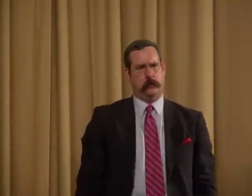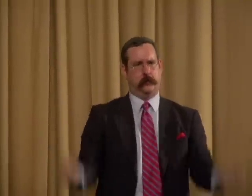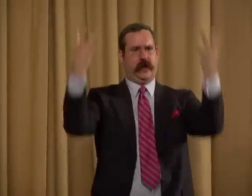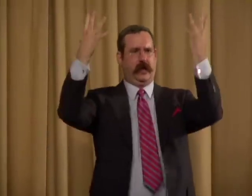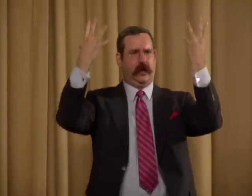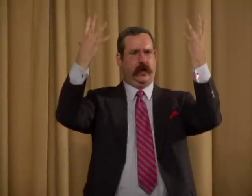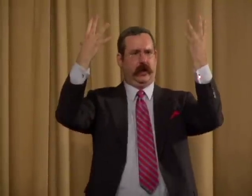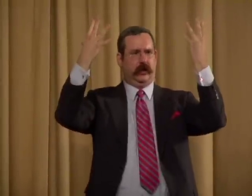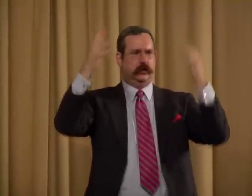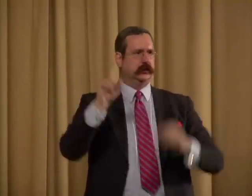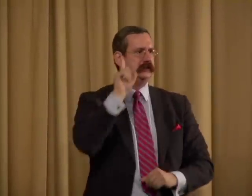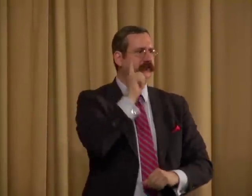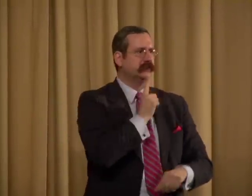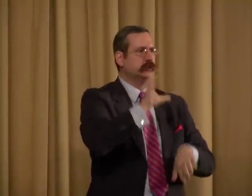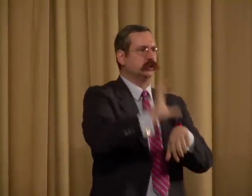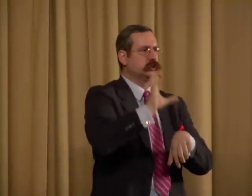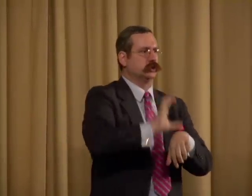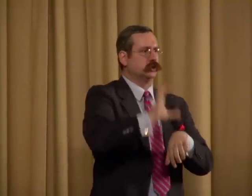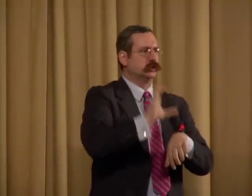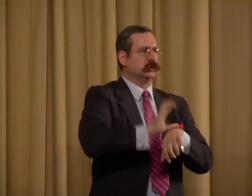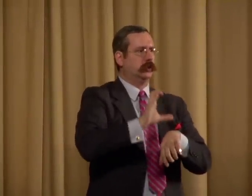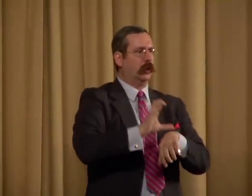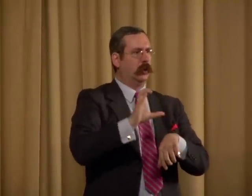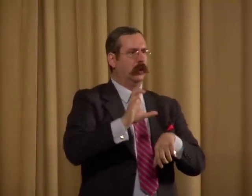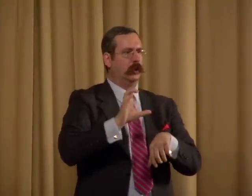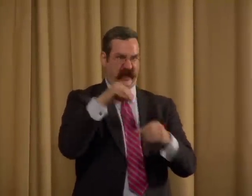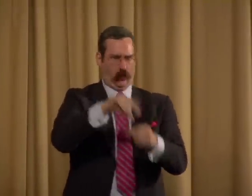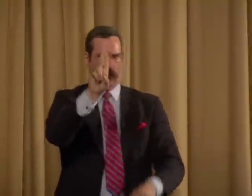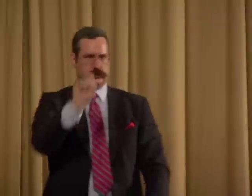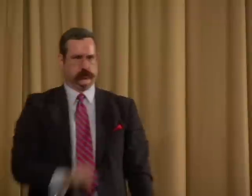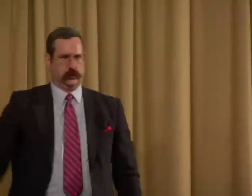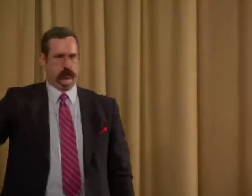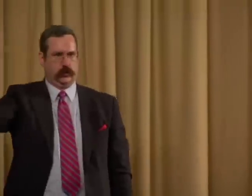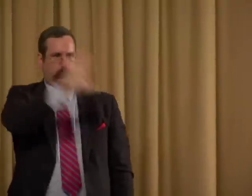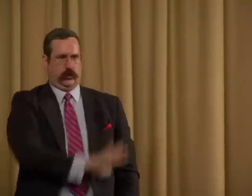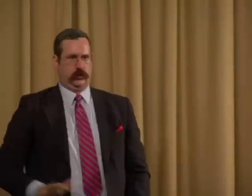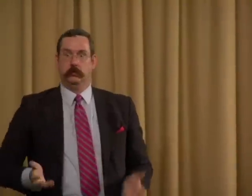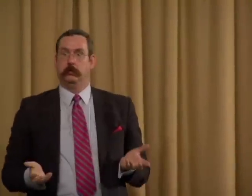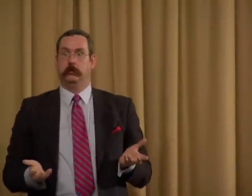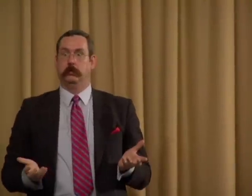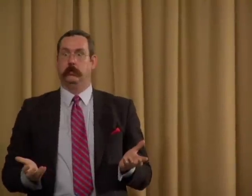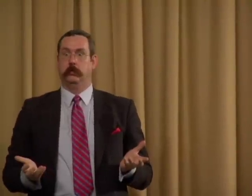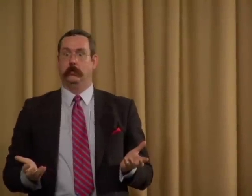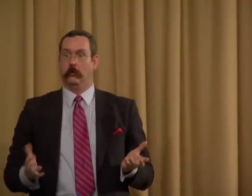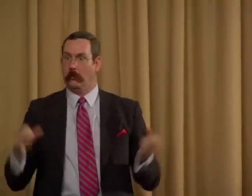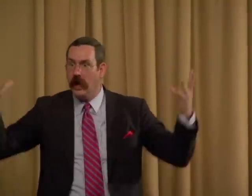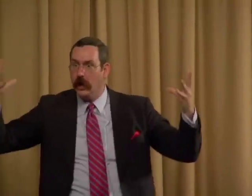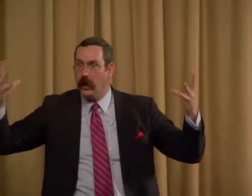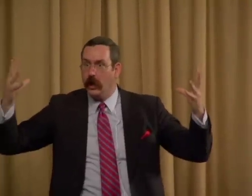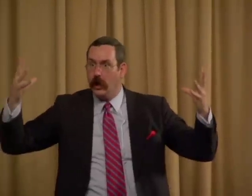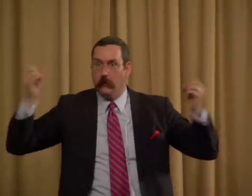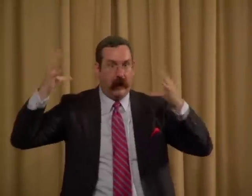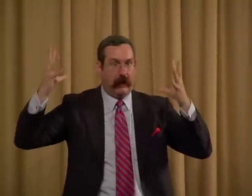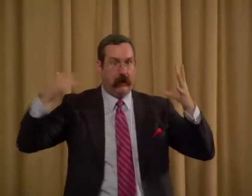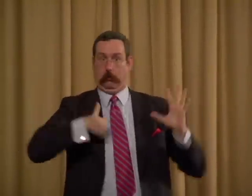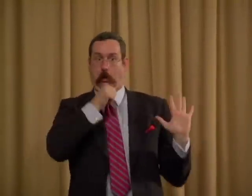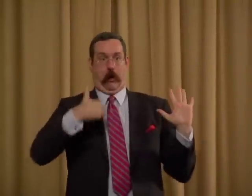interested in thinking now, how many deaf churches are in the United States? Are there many?